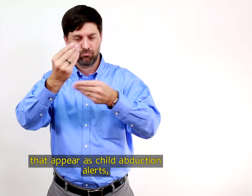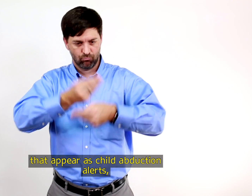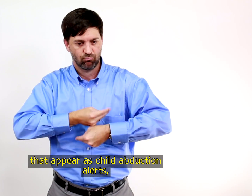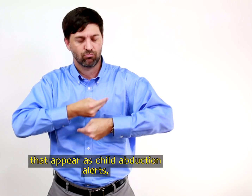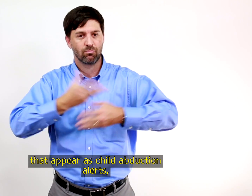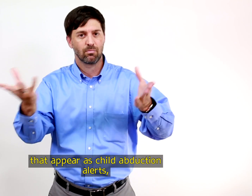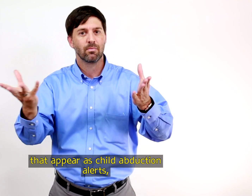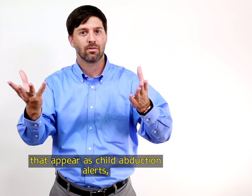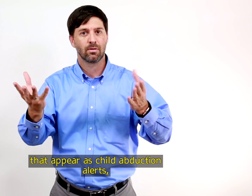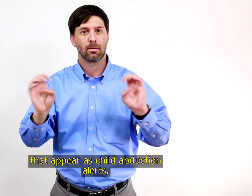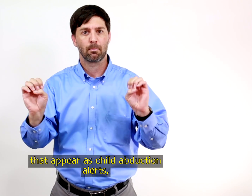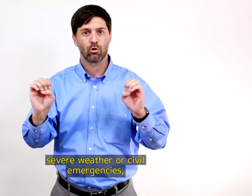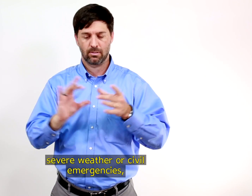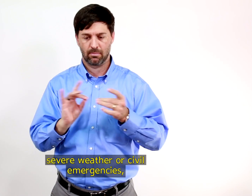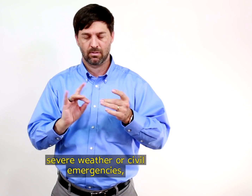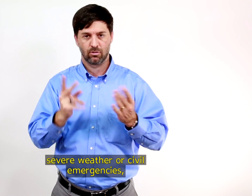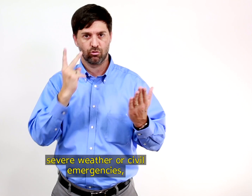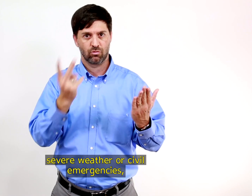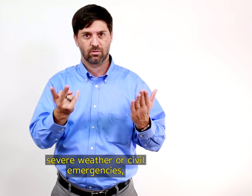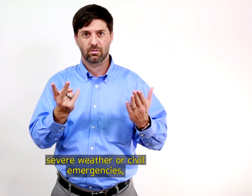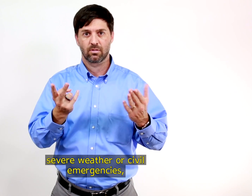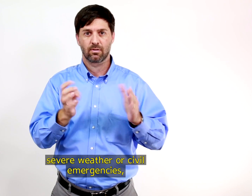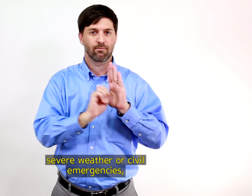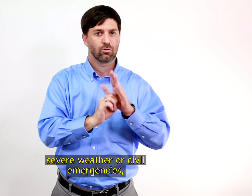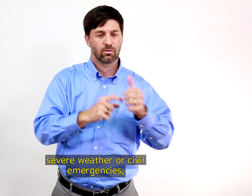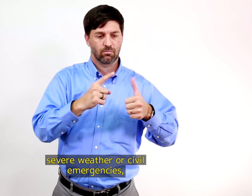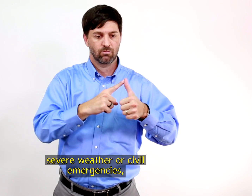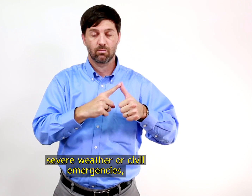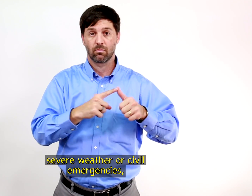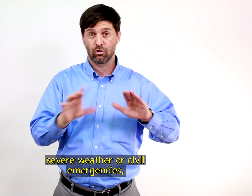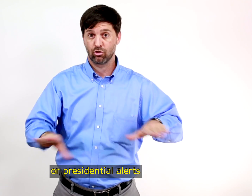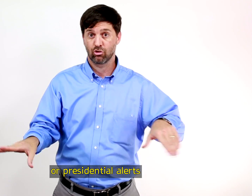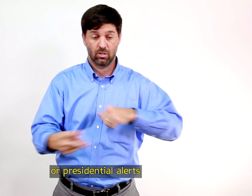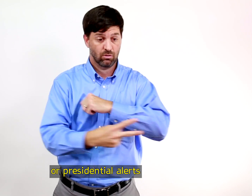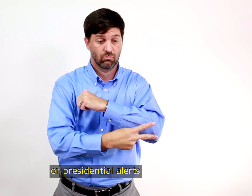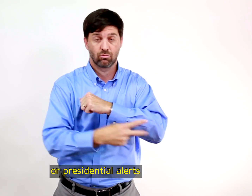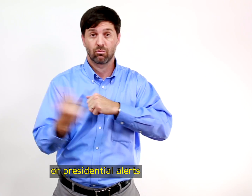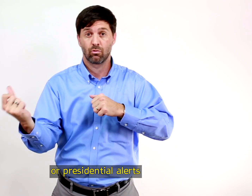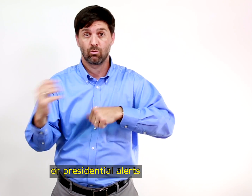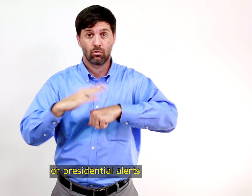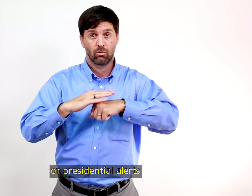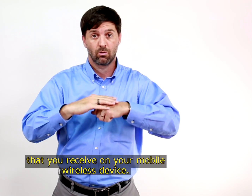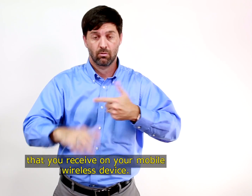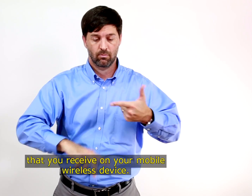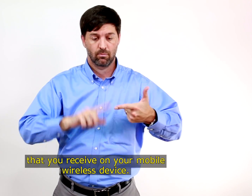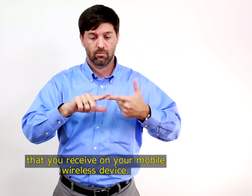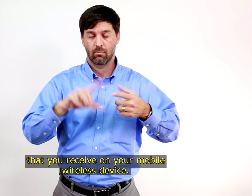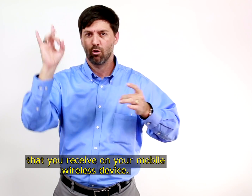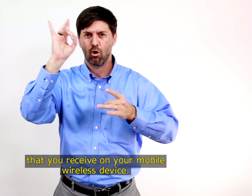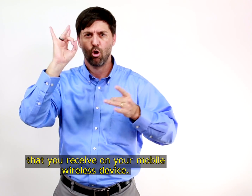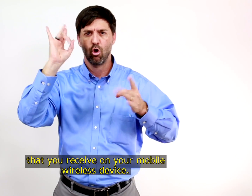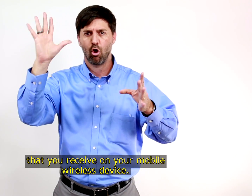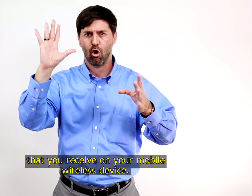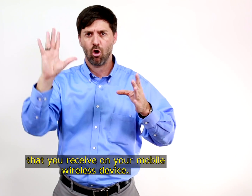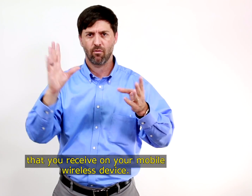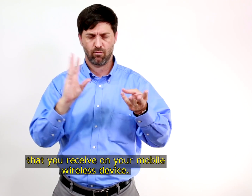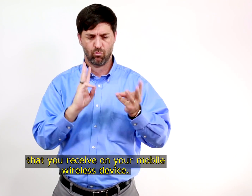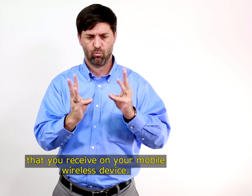abduction alerts, severe weather or civil emergencies, or presidential alerts that you receive on your mobile wireless